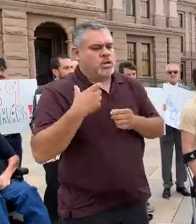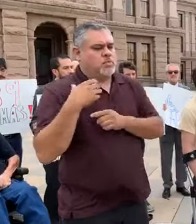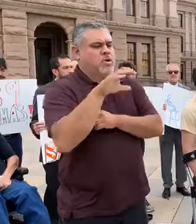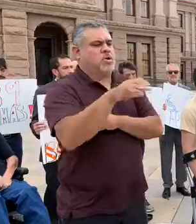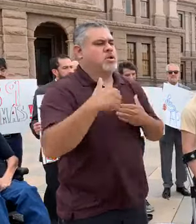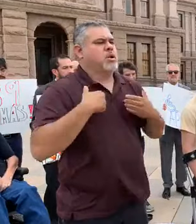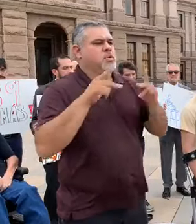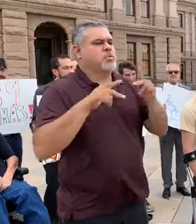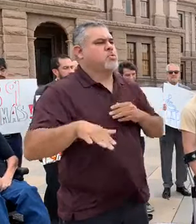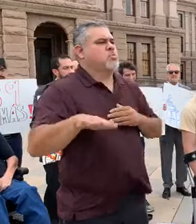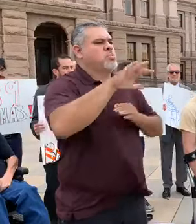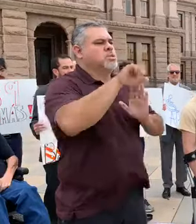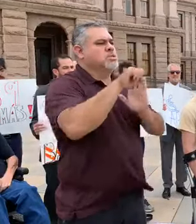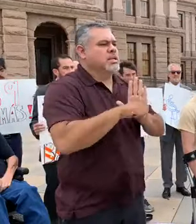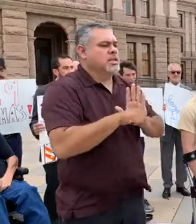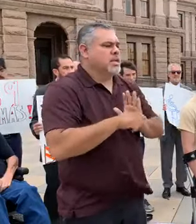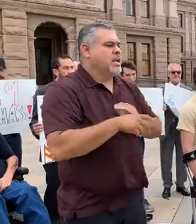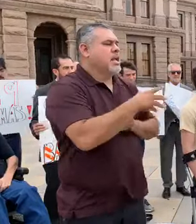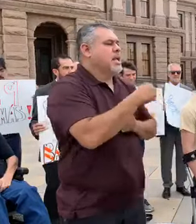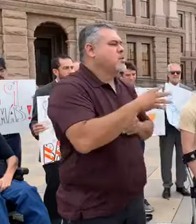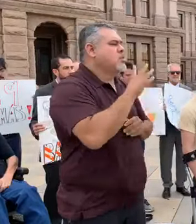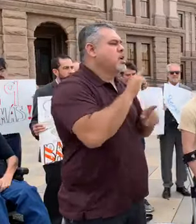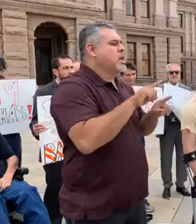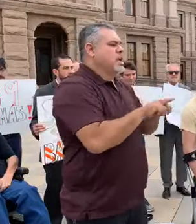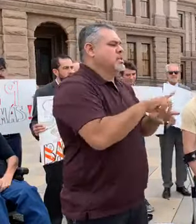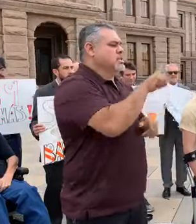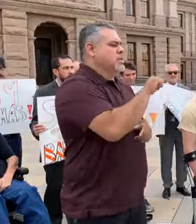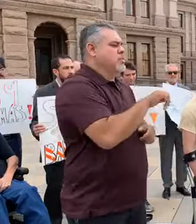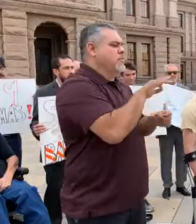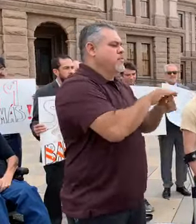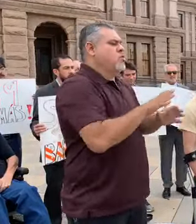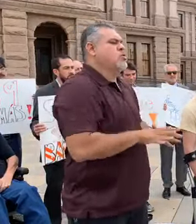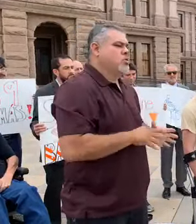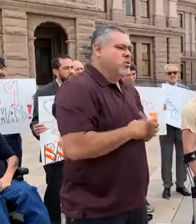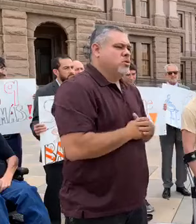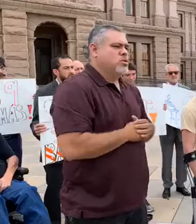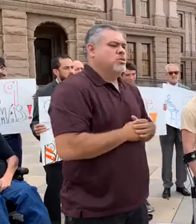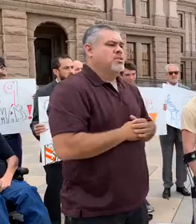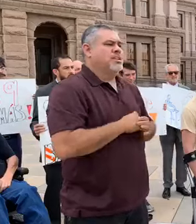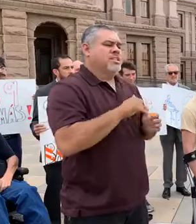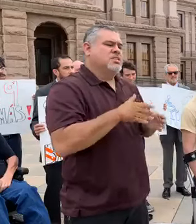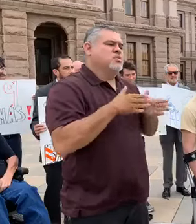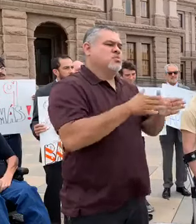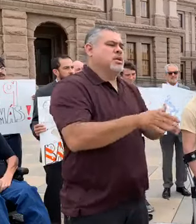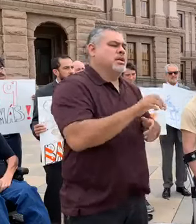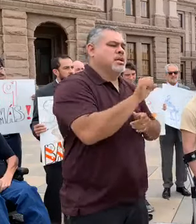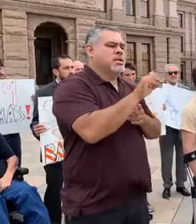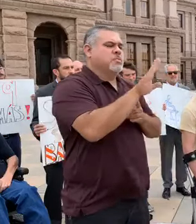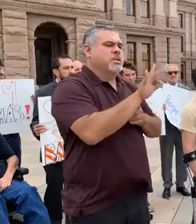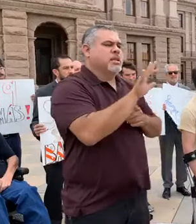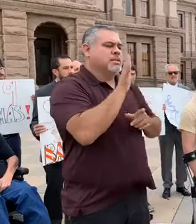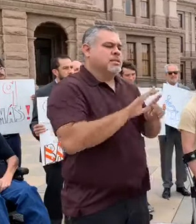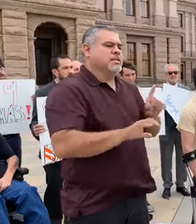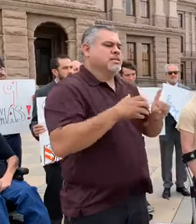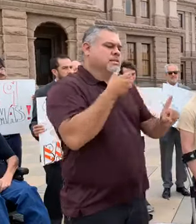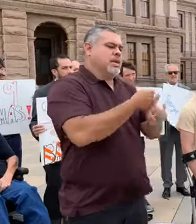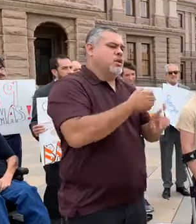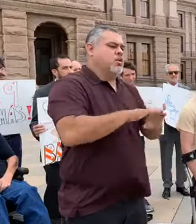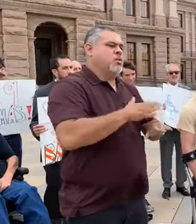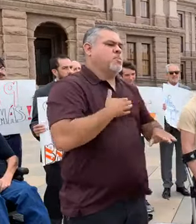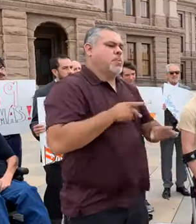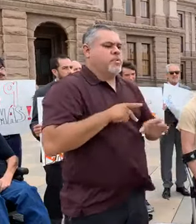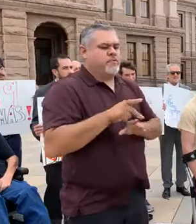people across the state. And I'm speaking as a disabled voter. In this way, SB 9 is an attack on my profession